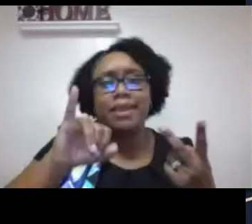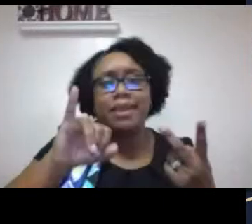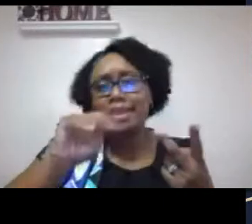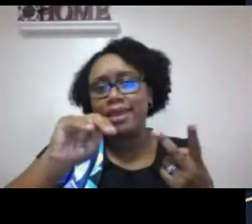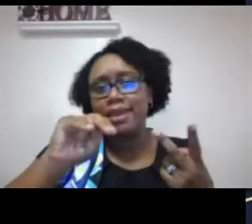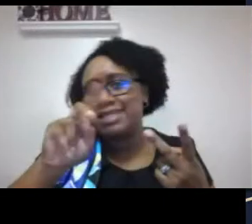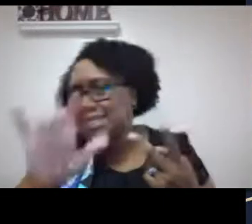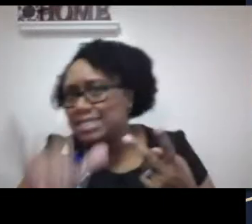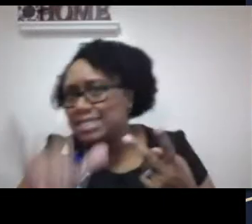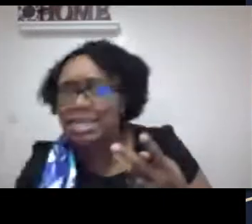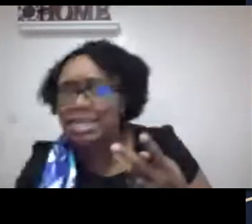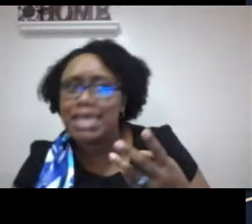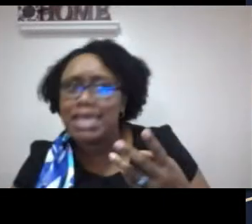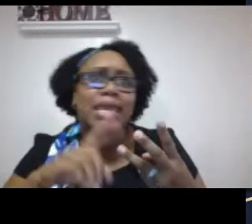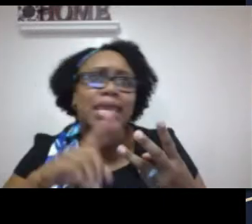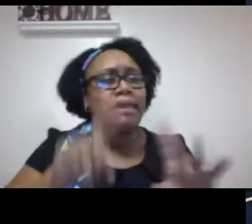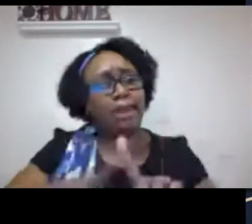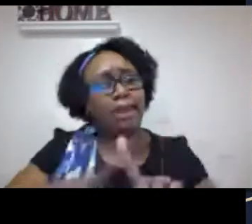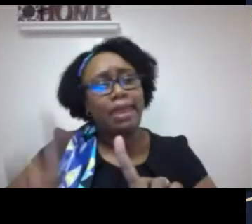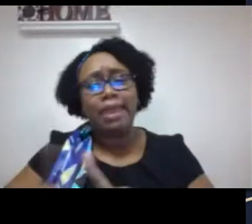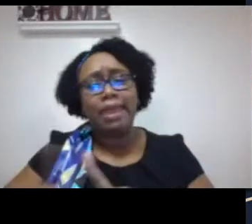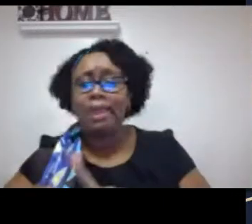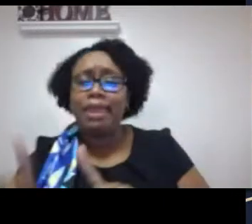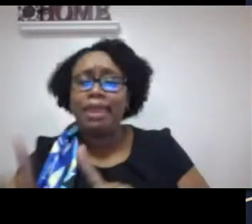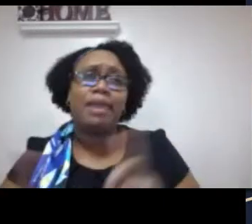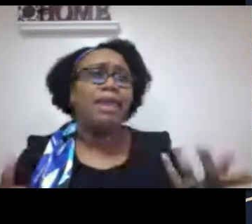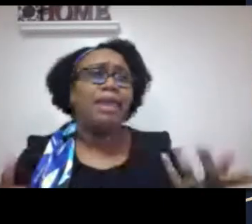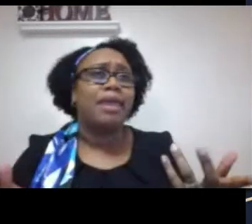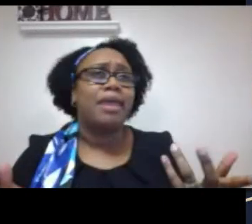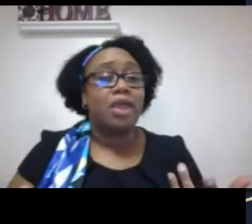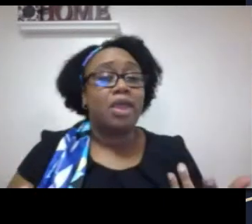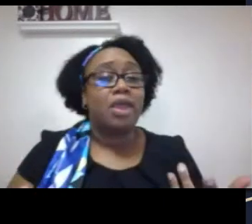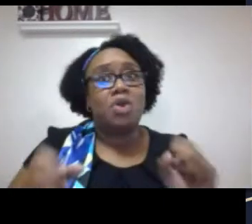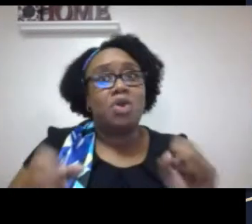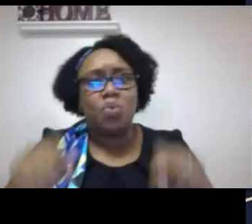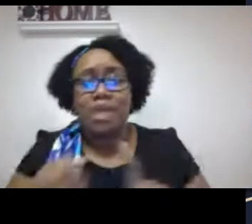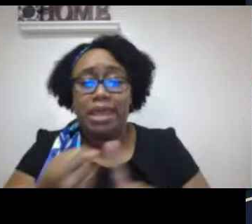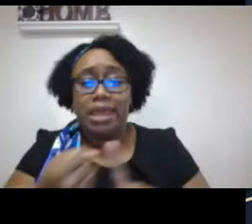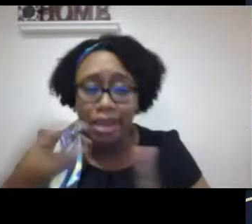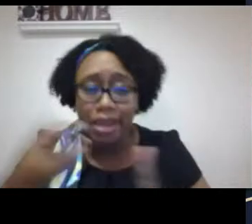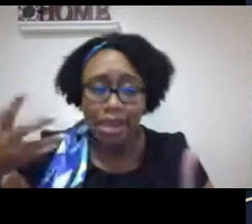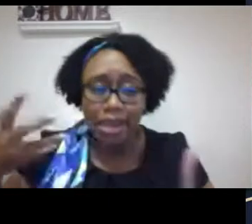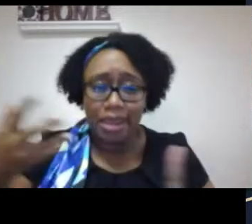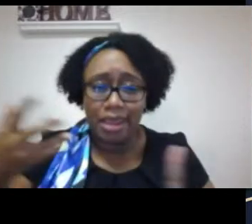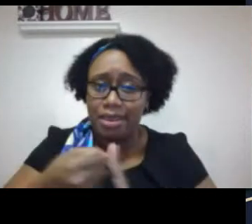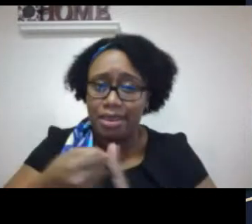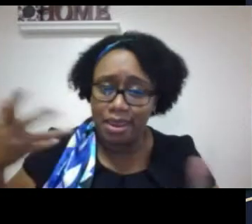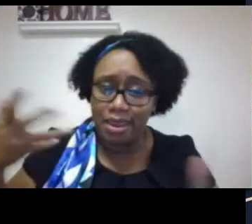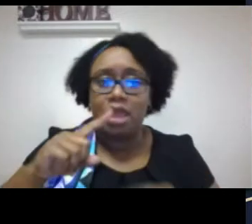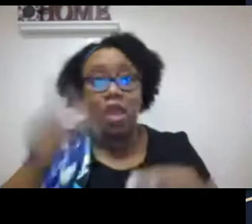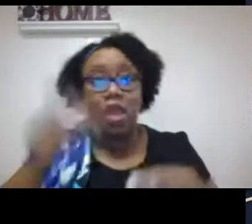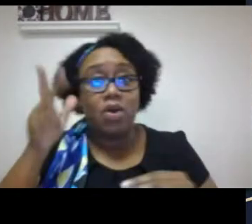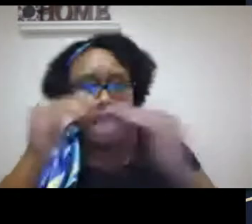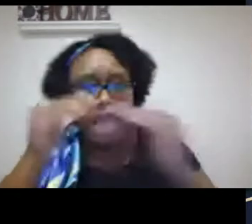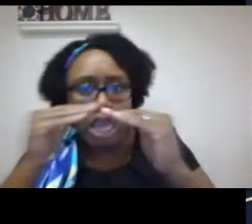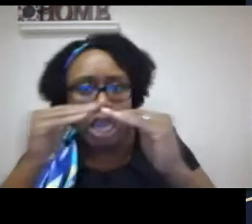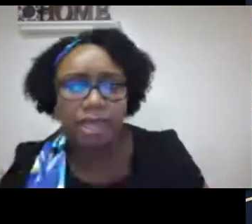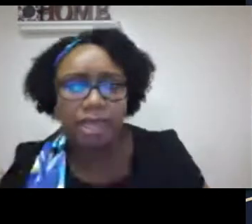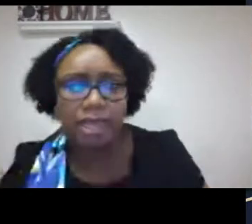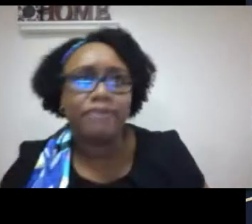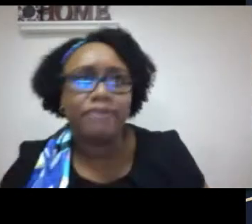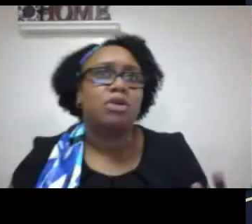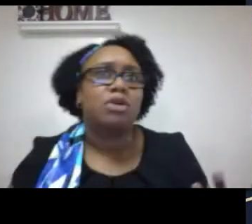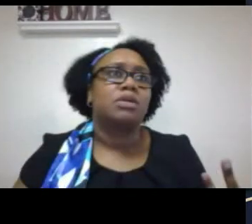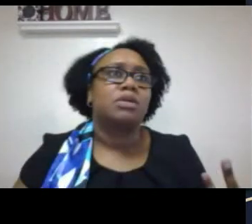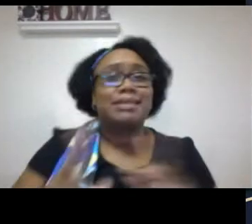means that. The chart is saying this. And we talk about all the different parts of the